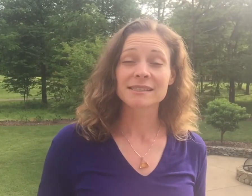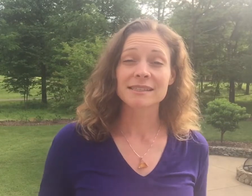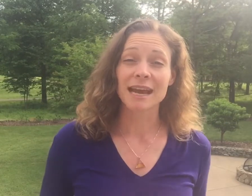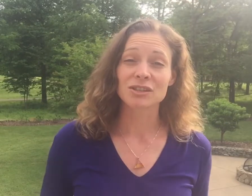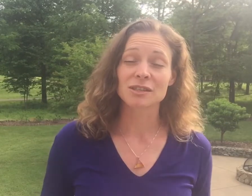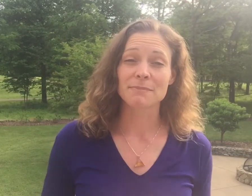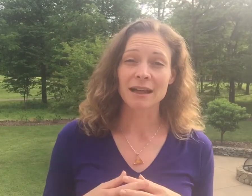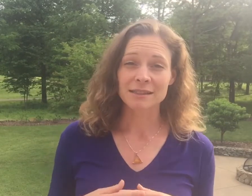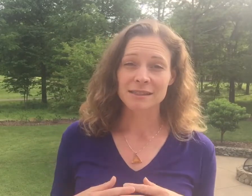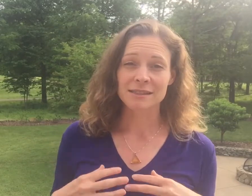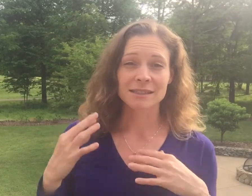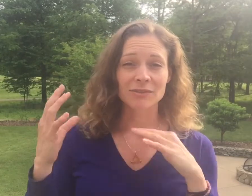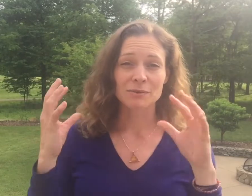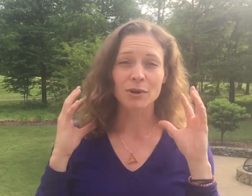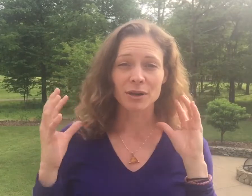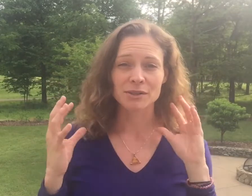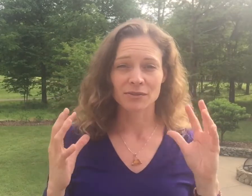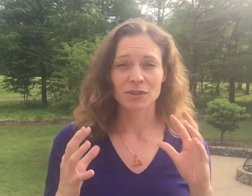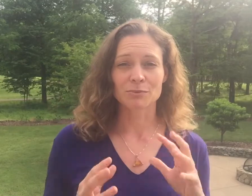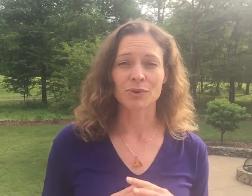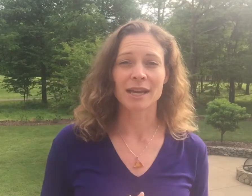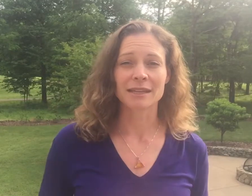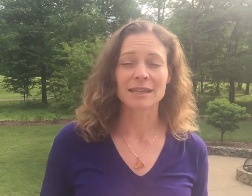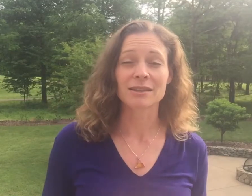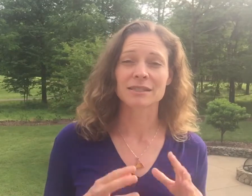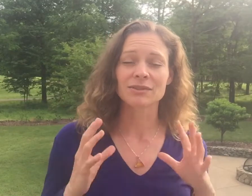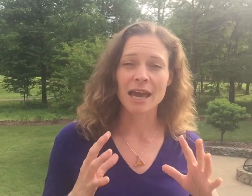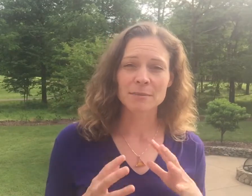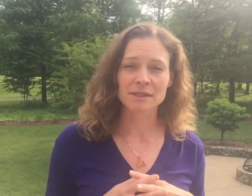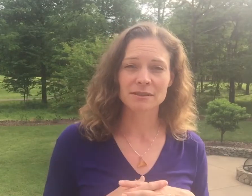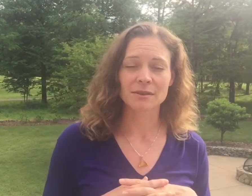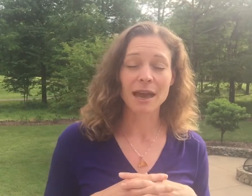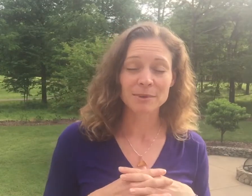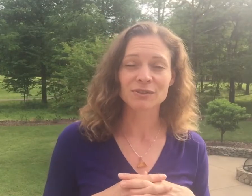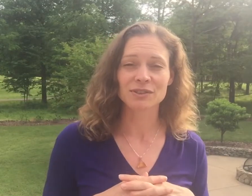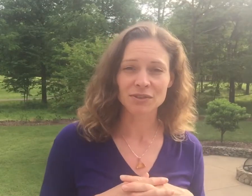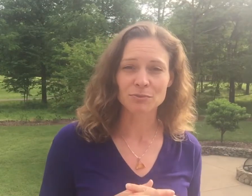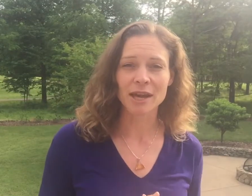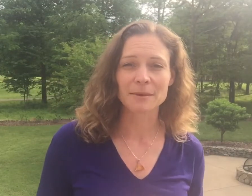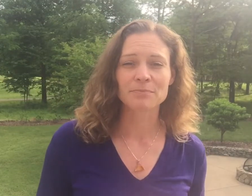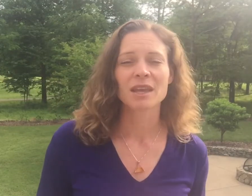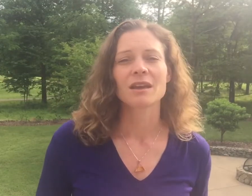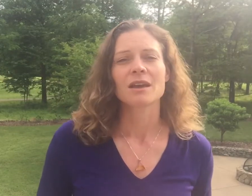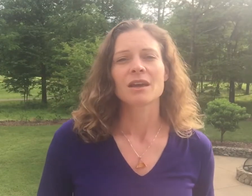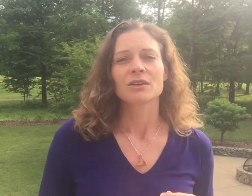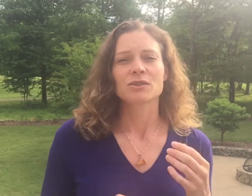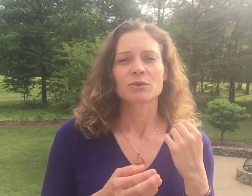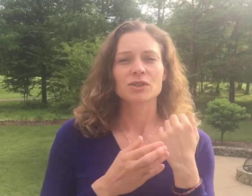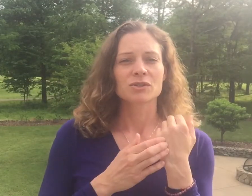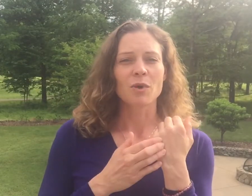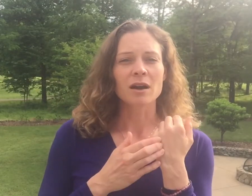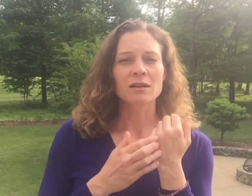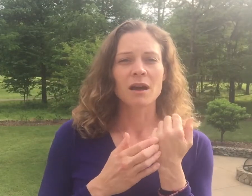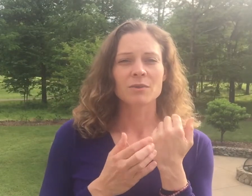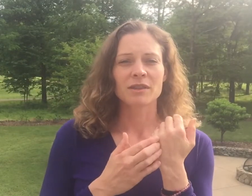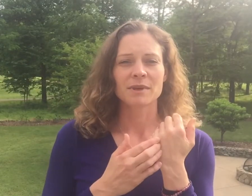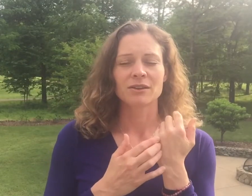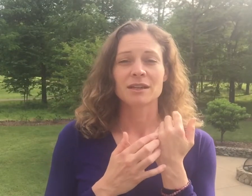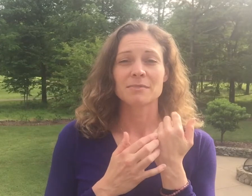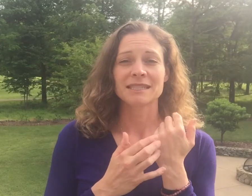is it actually balances the different parts of your brain and the different hemispheres of your brain. So just walk along with me. You're going to be